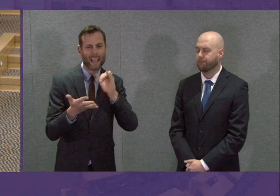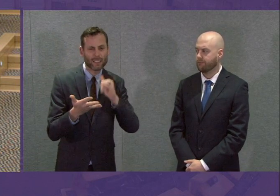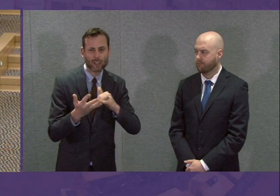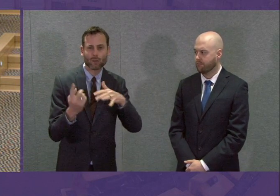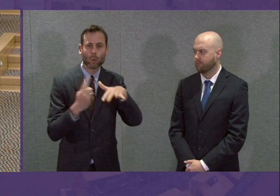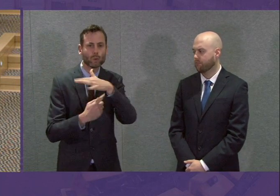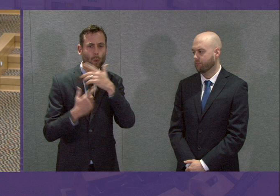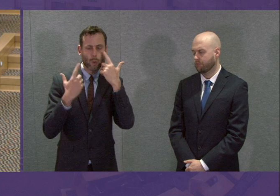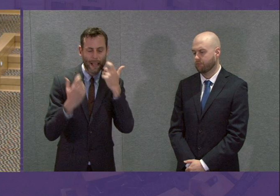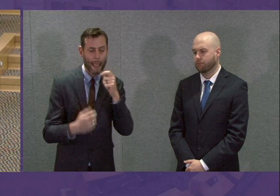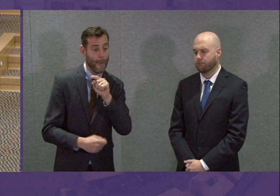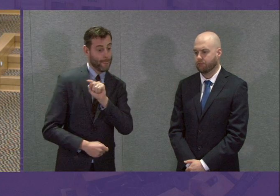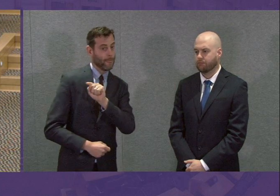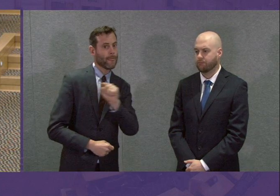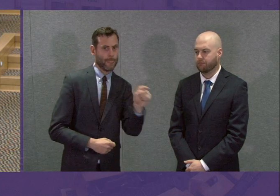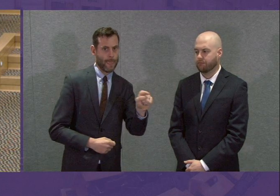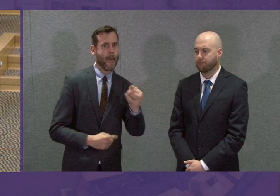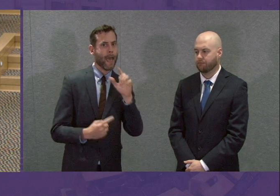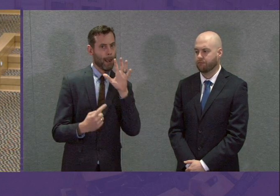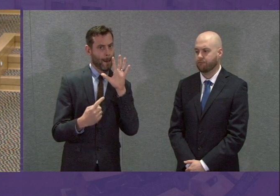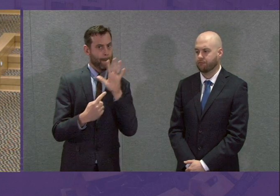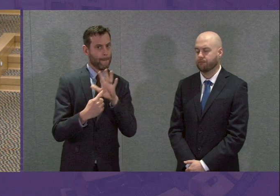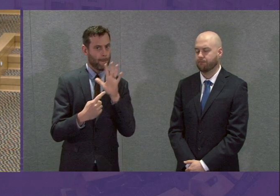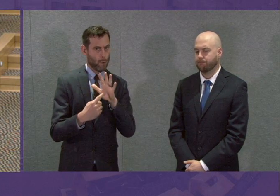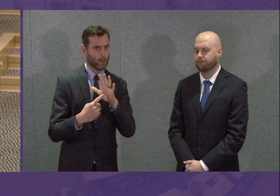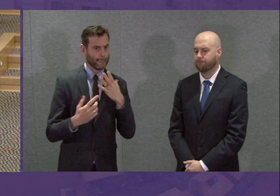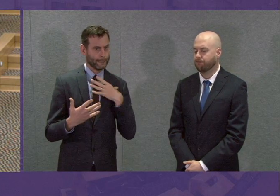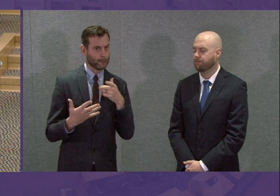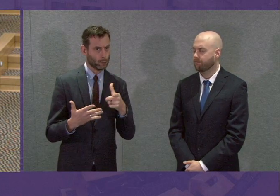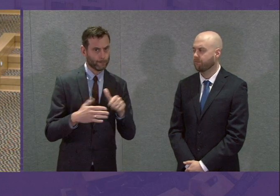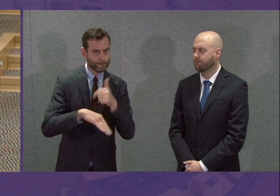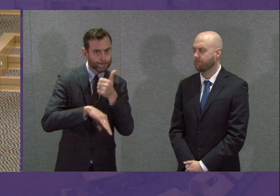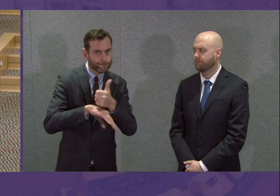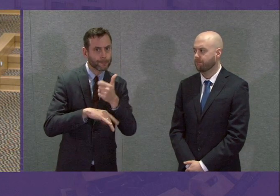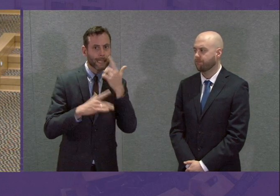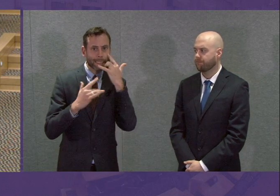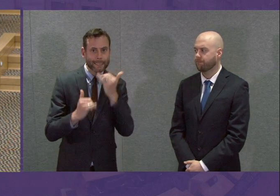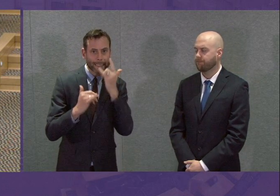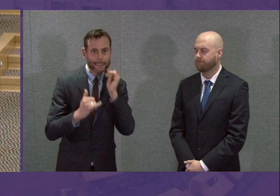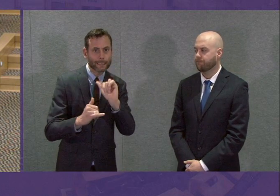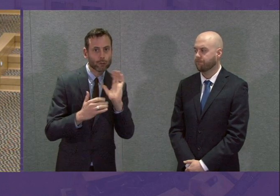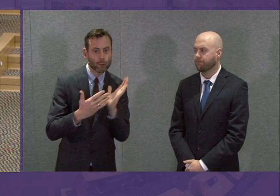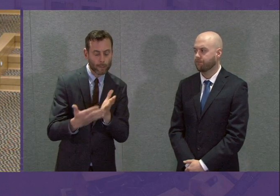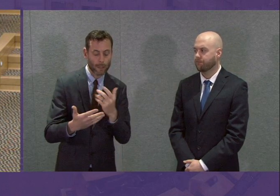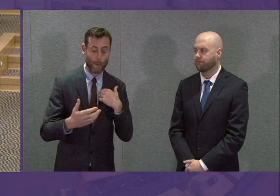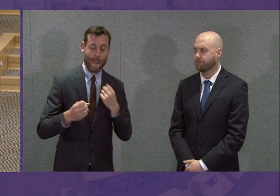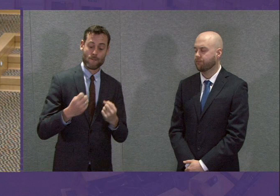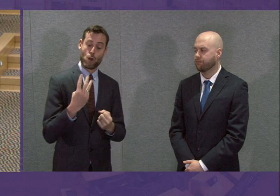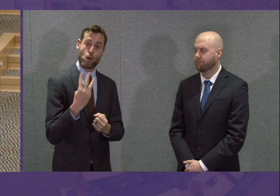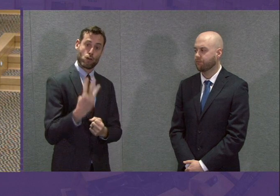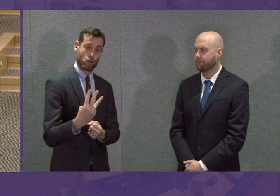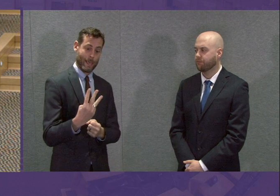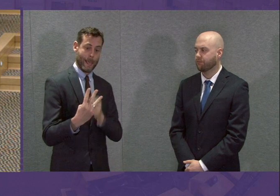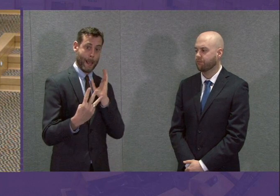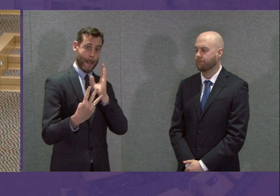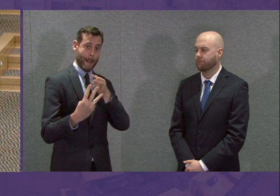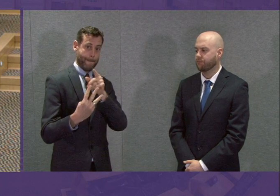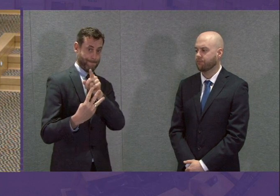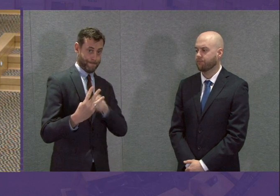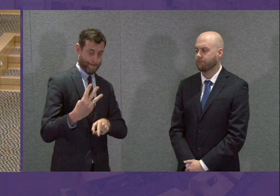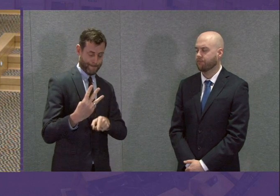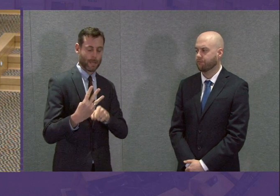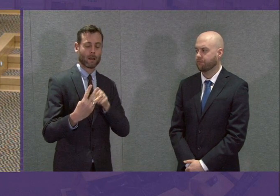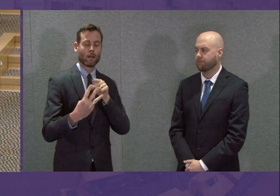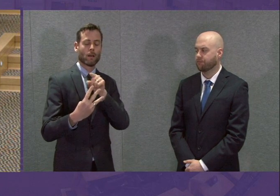priority for our expanded testing services. Broadly speaking, there are three objectives that we are seeking to meet with testing right now.